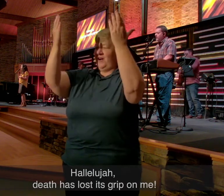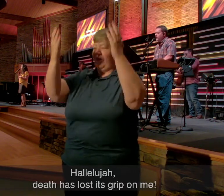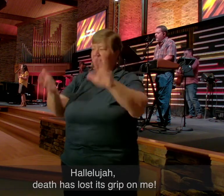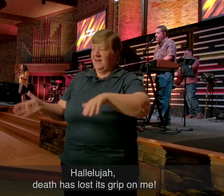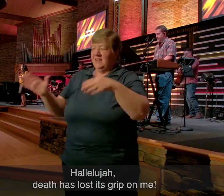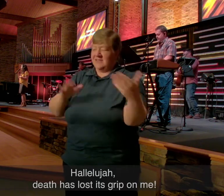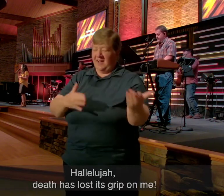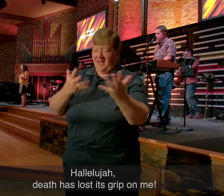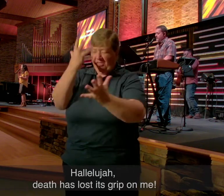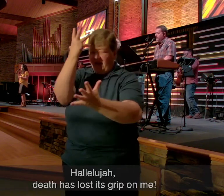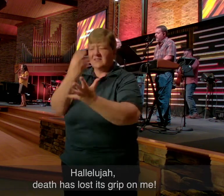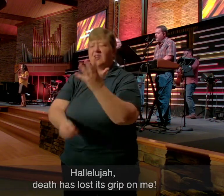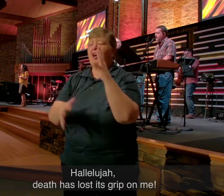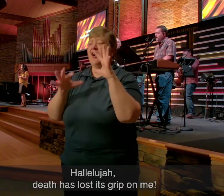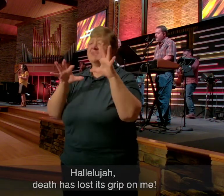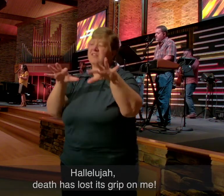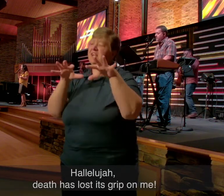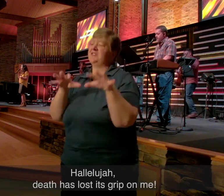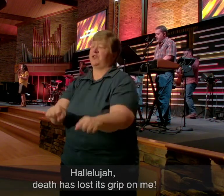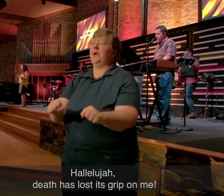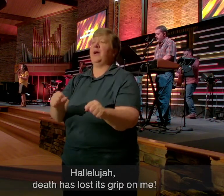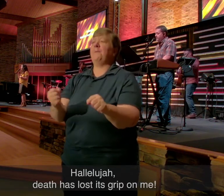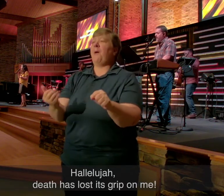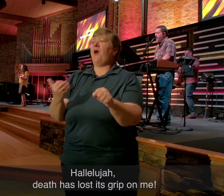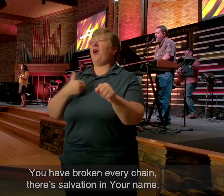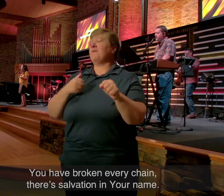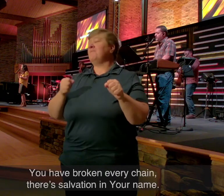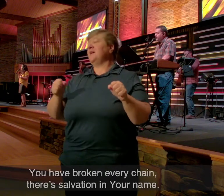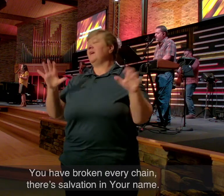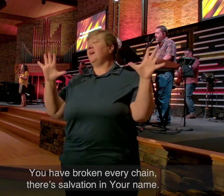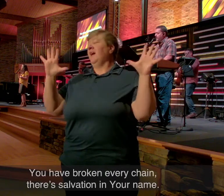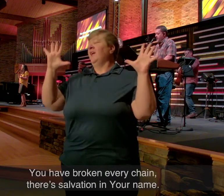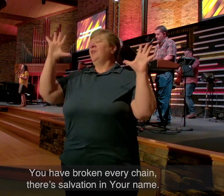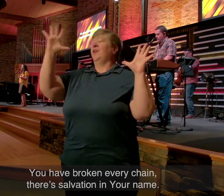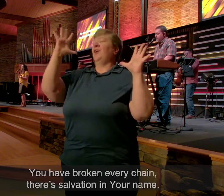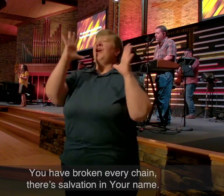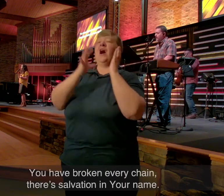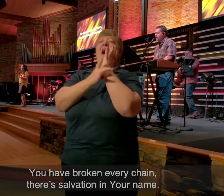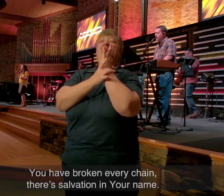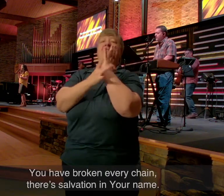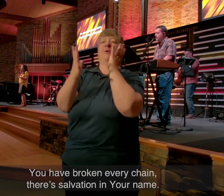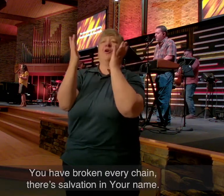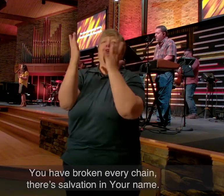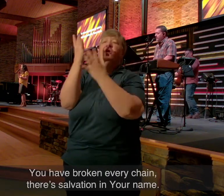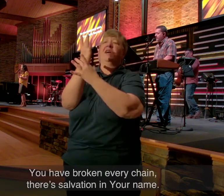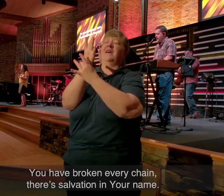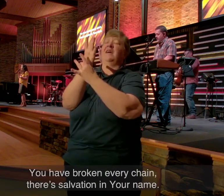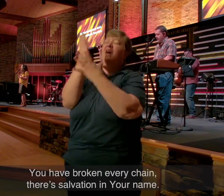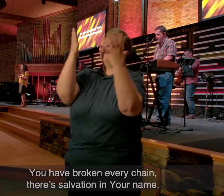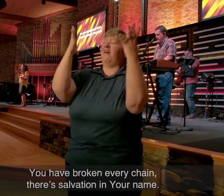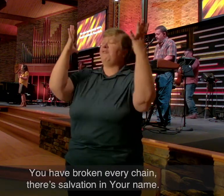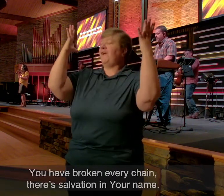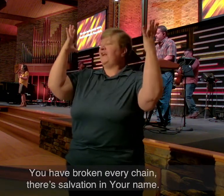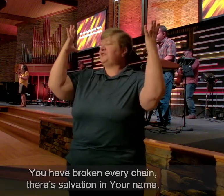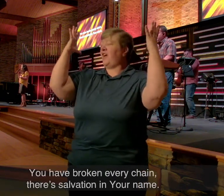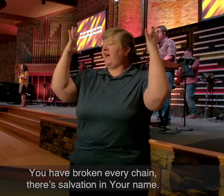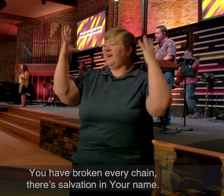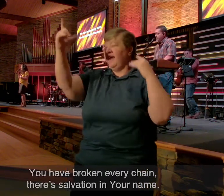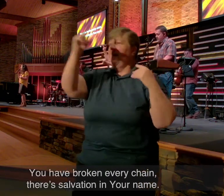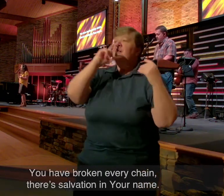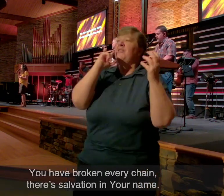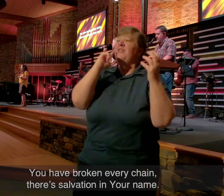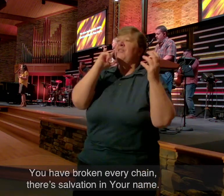Death Has Lost Its Grip On Me You Have Broken Every Chain